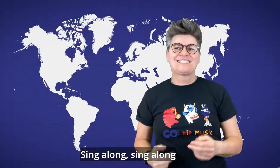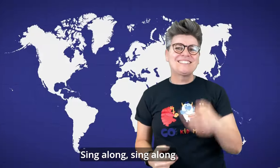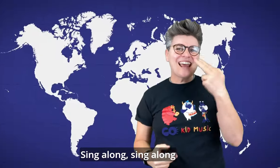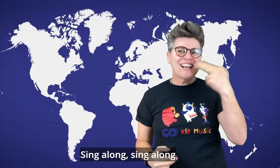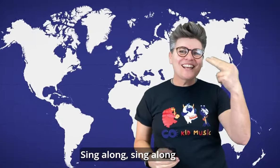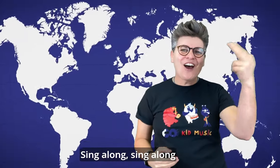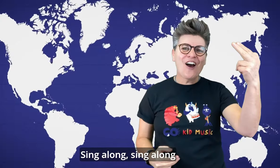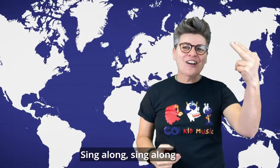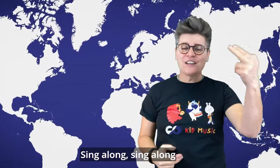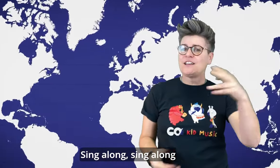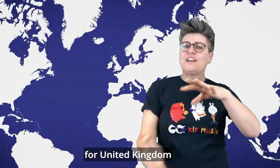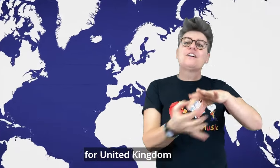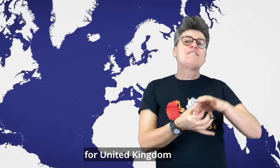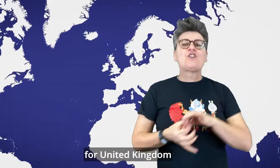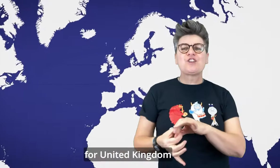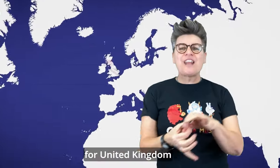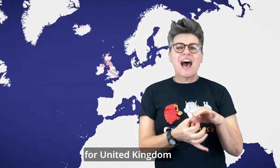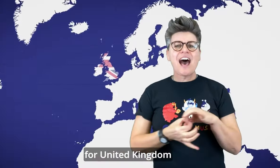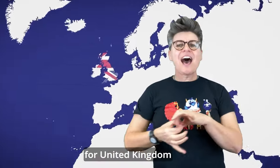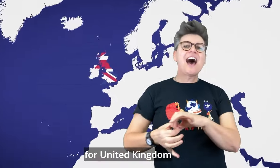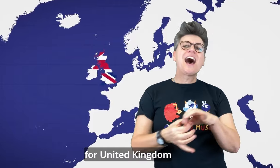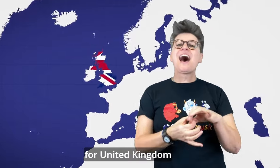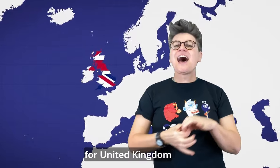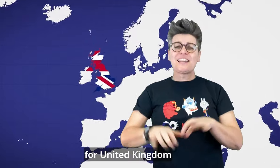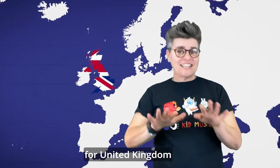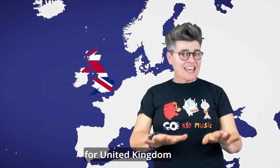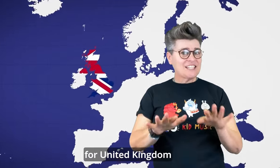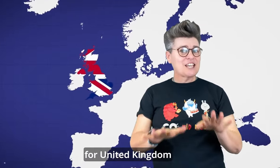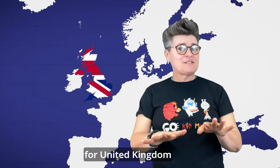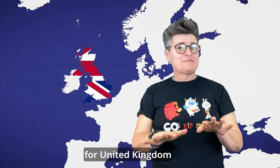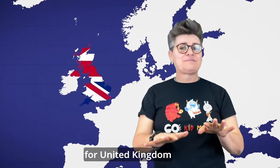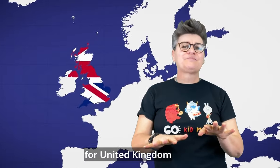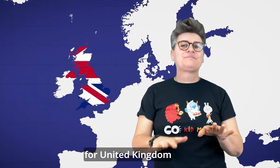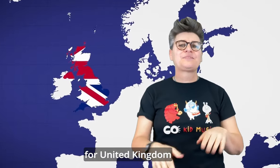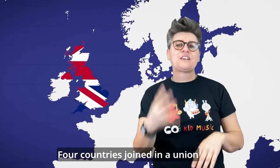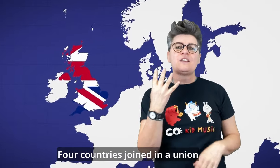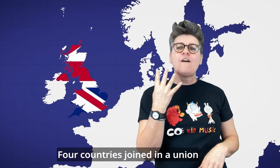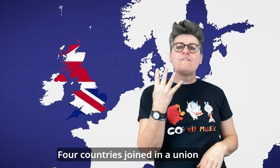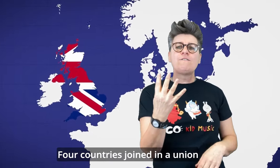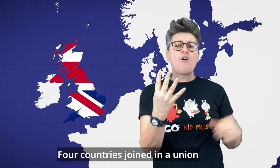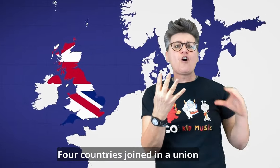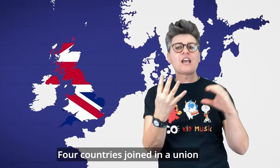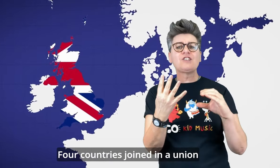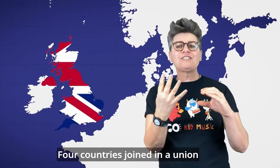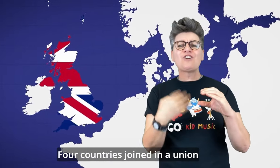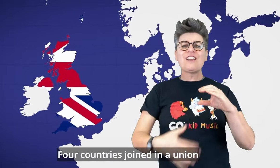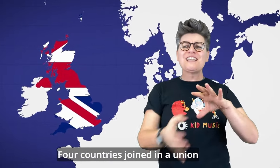sing along For United Kingdom Four countries joined